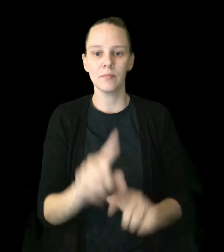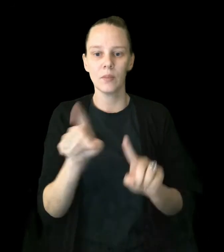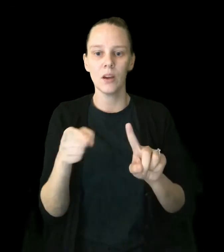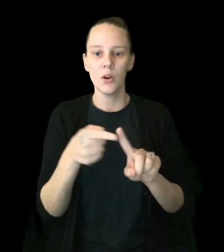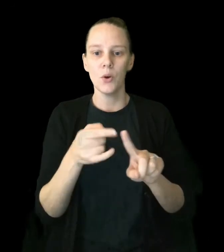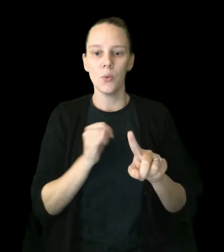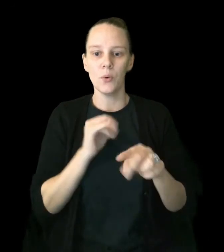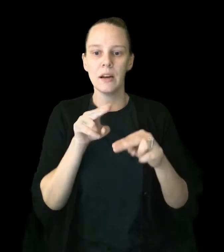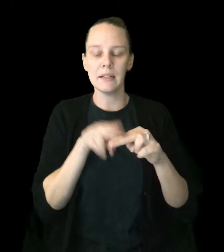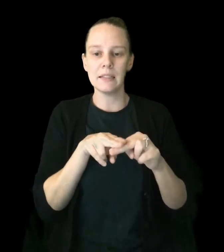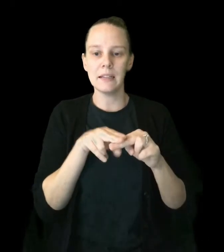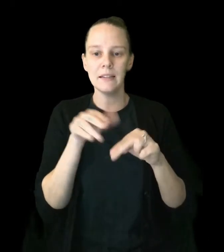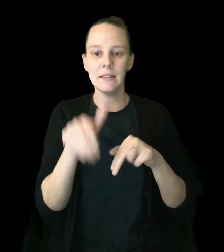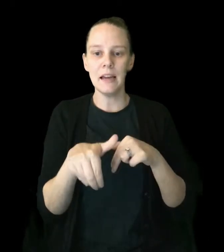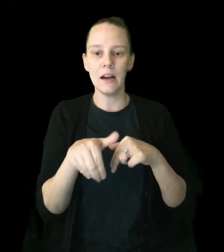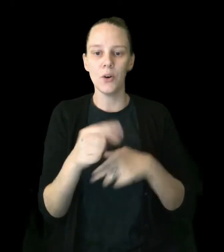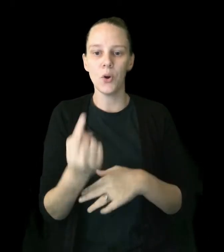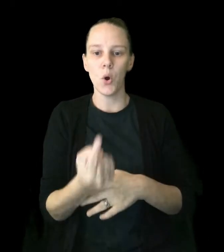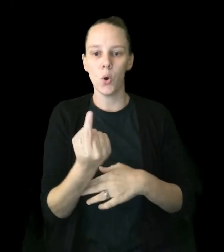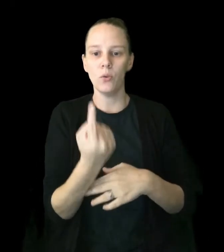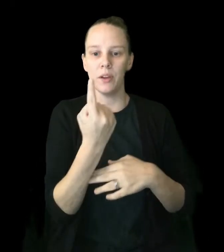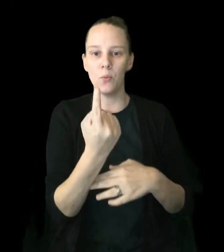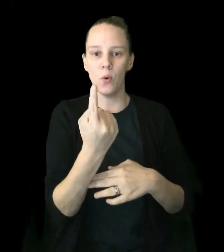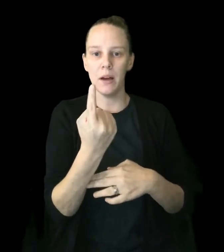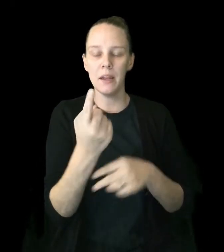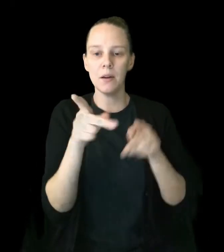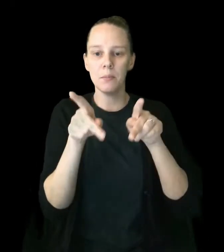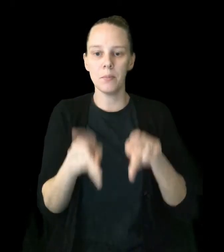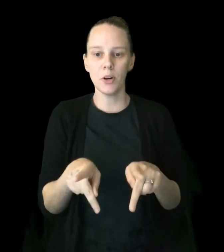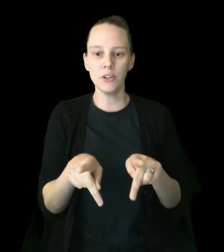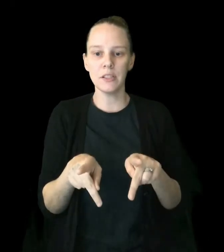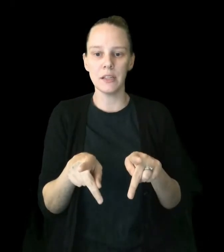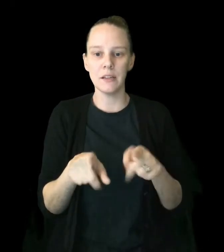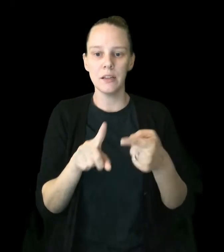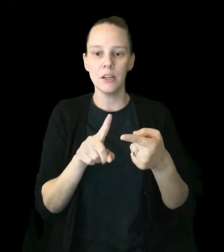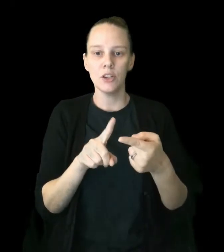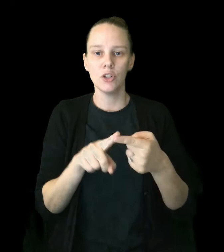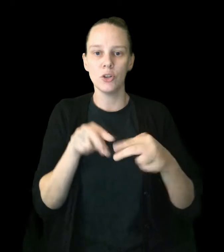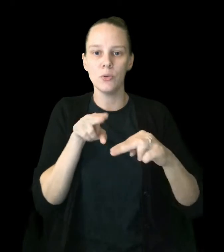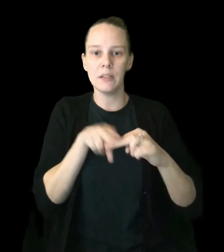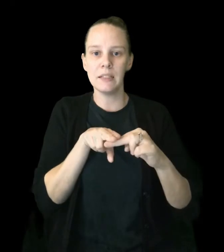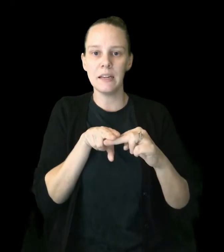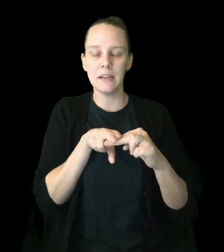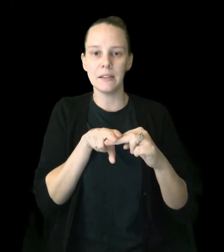When I sit down, only one person to a seat.